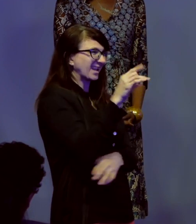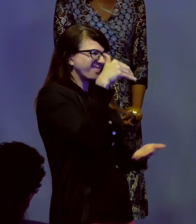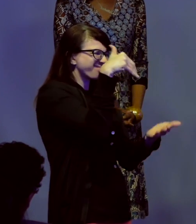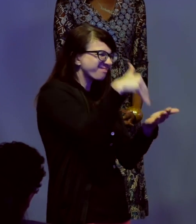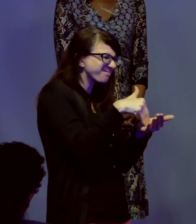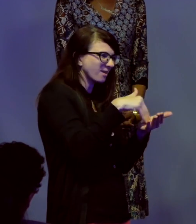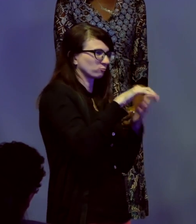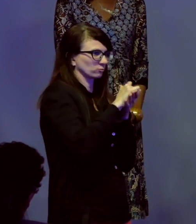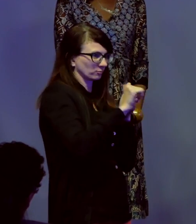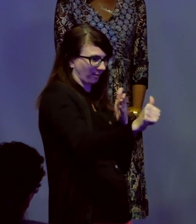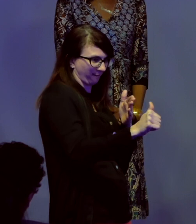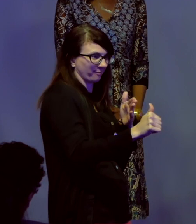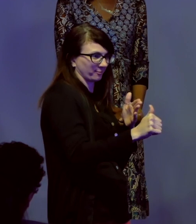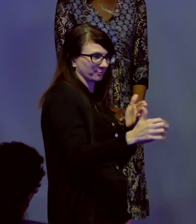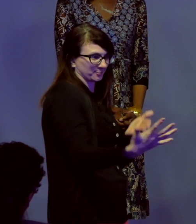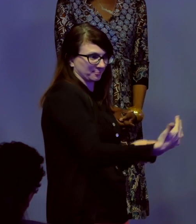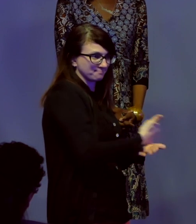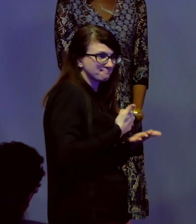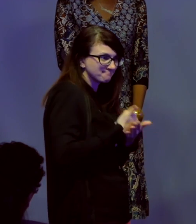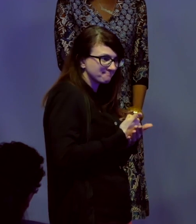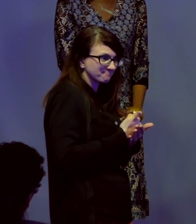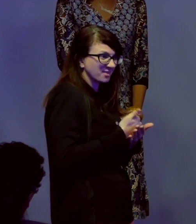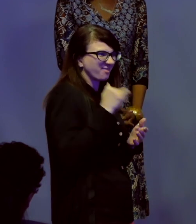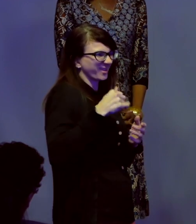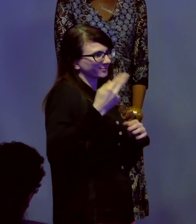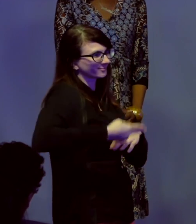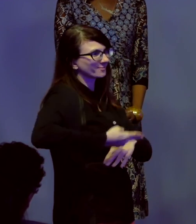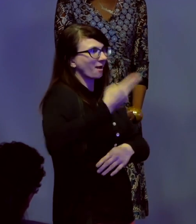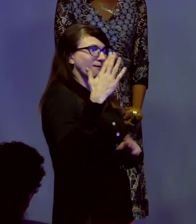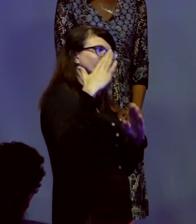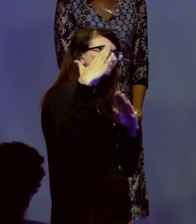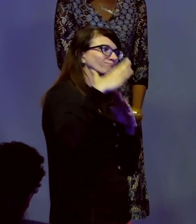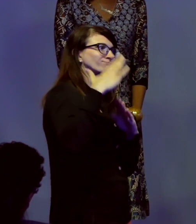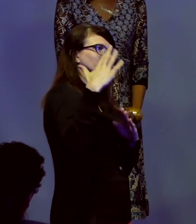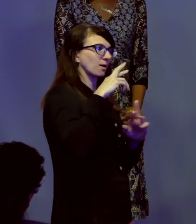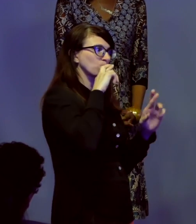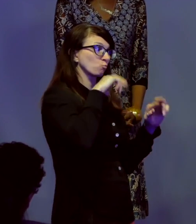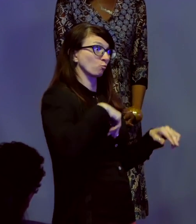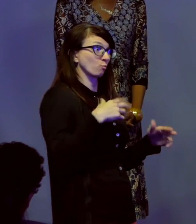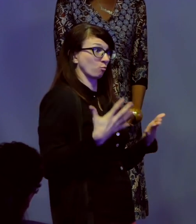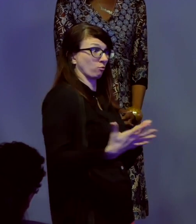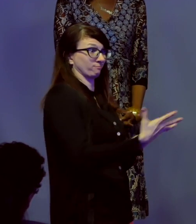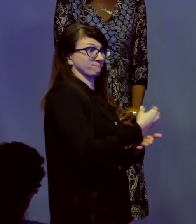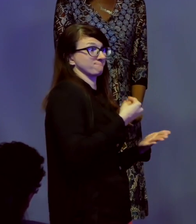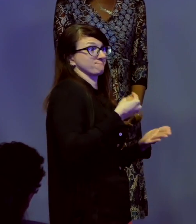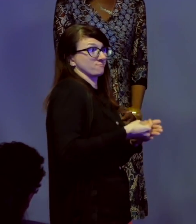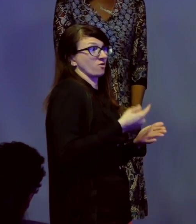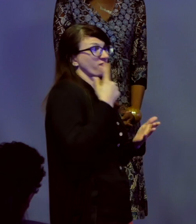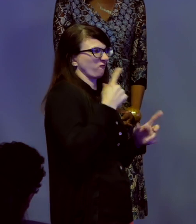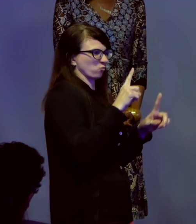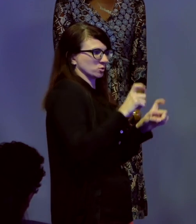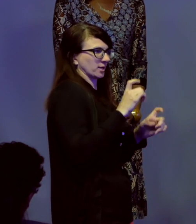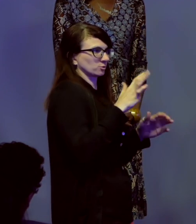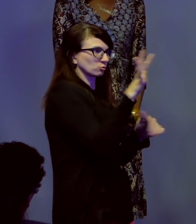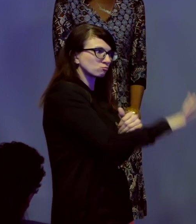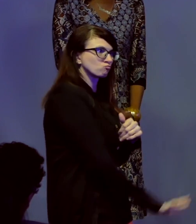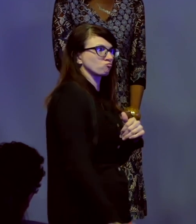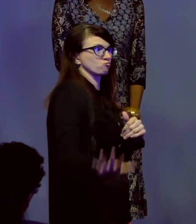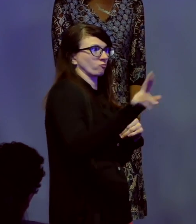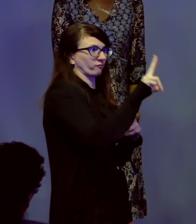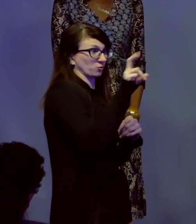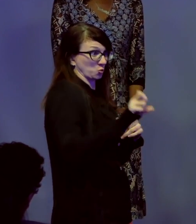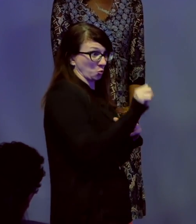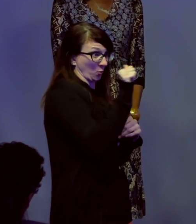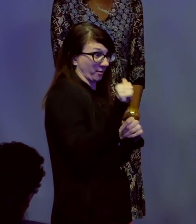in damages, which is believed to be the highest reported damages for testers in the nation resulting